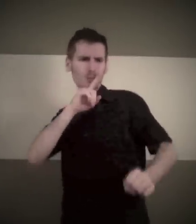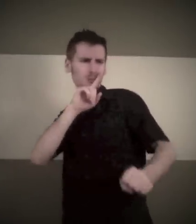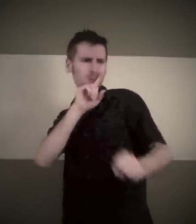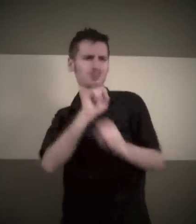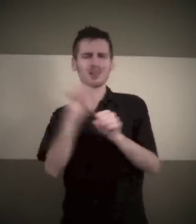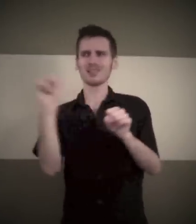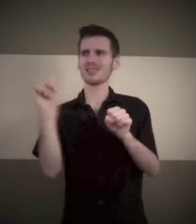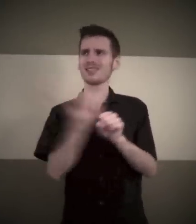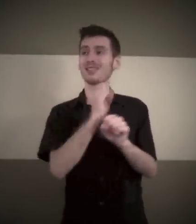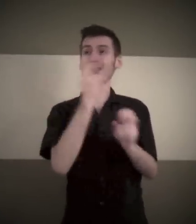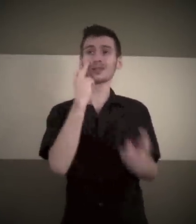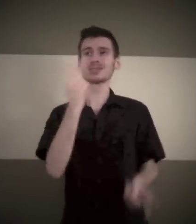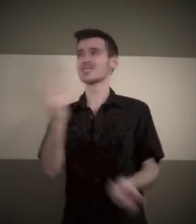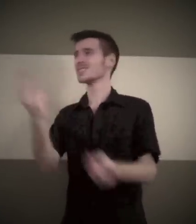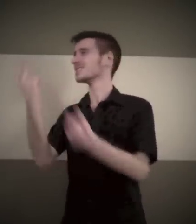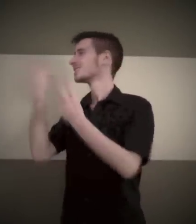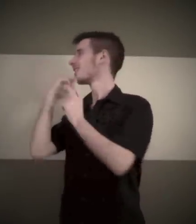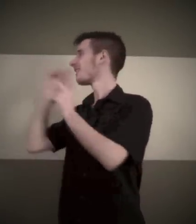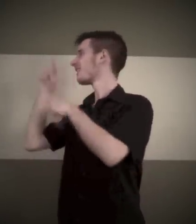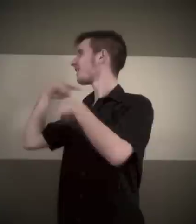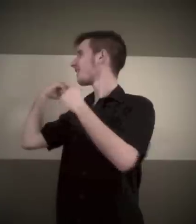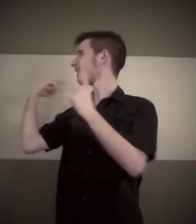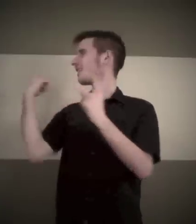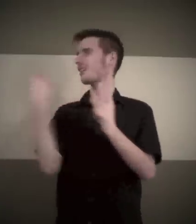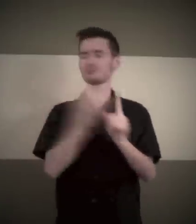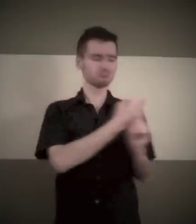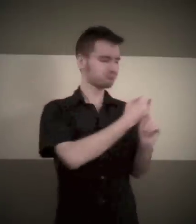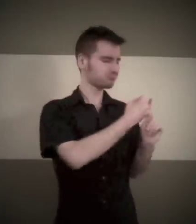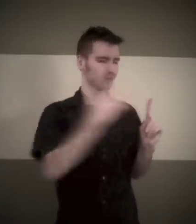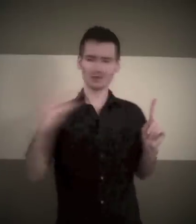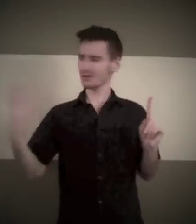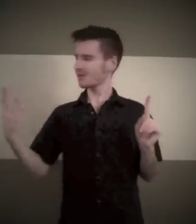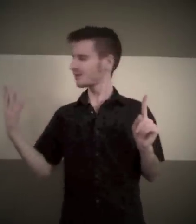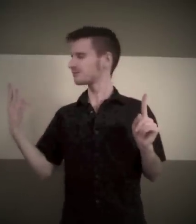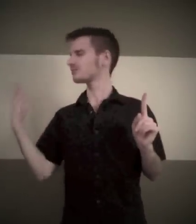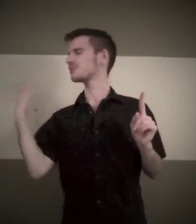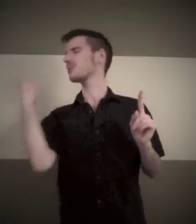I, I did it all